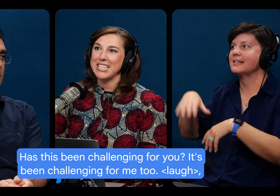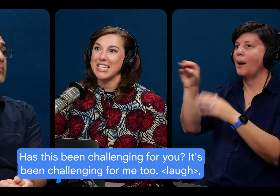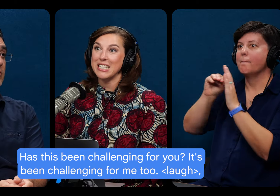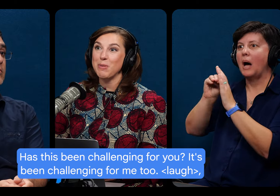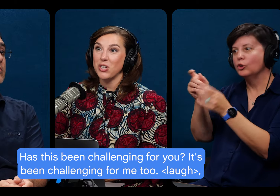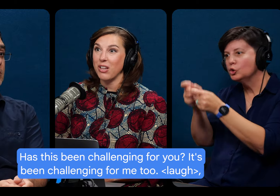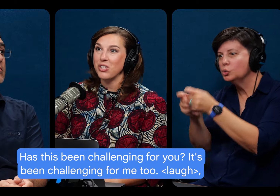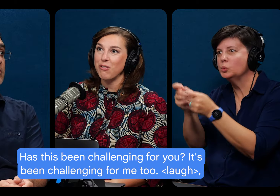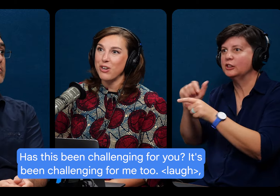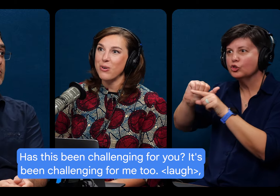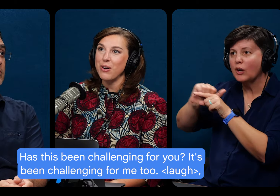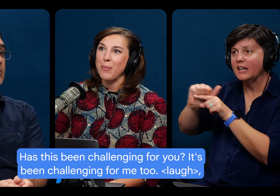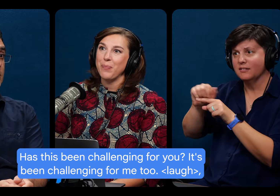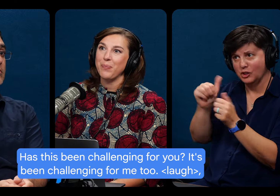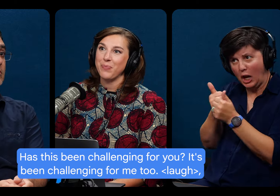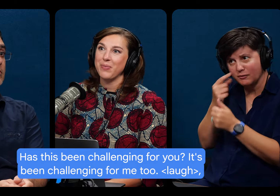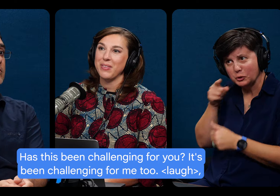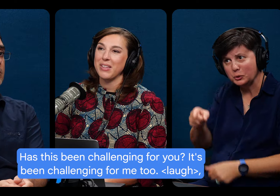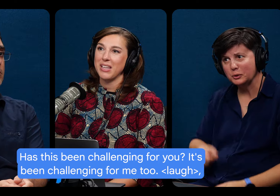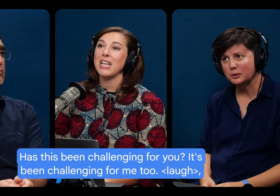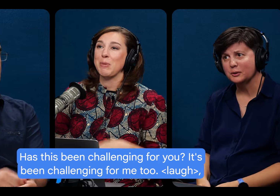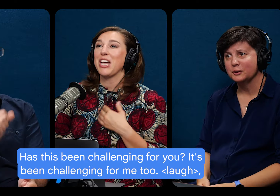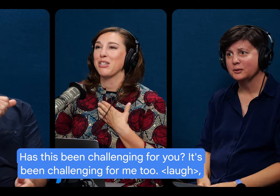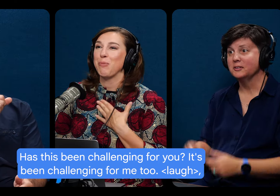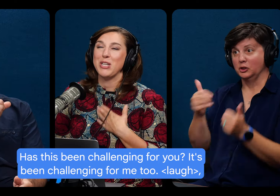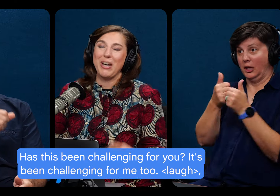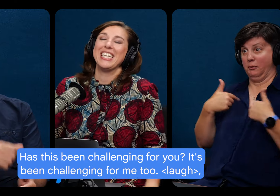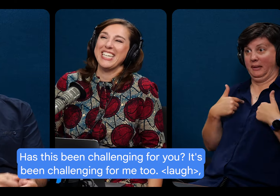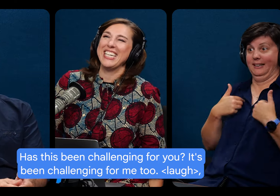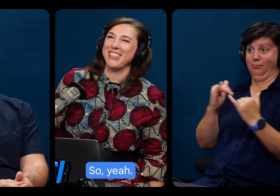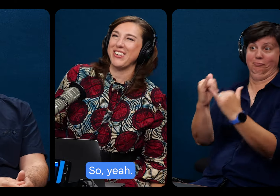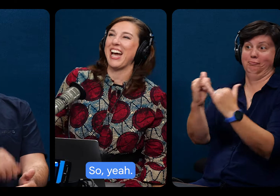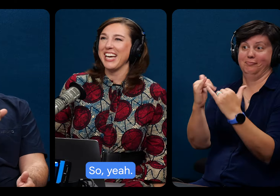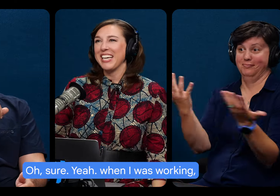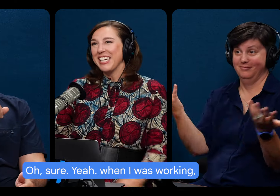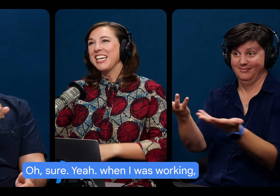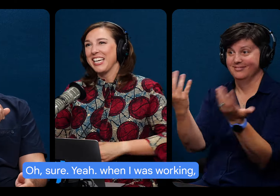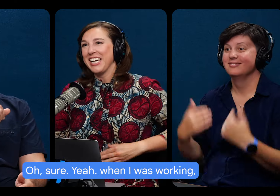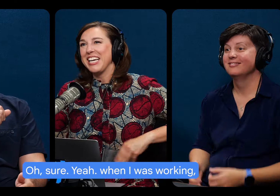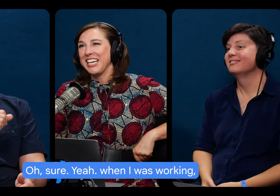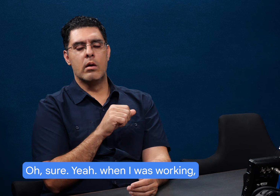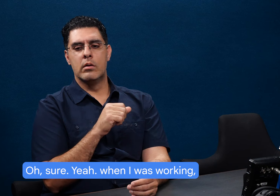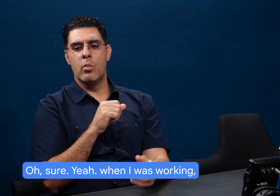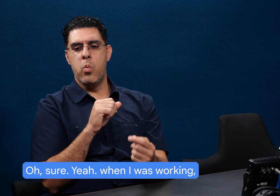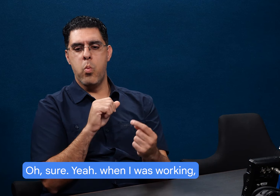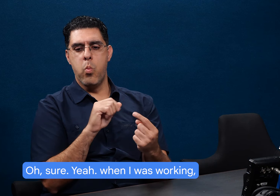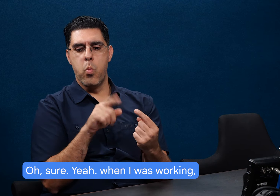these things, has this been challenging for you? It's been challenging for me too. So yeah. Oh, sure. Yeah.